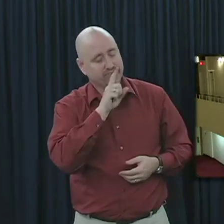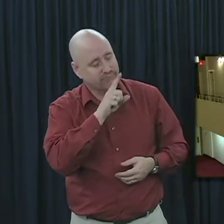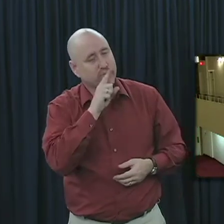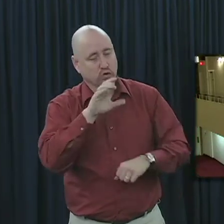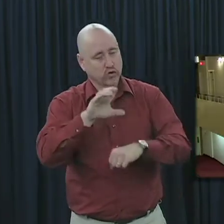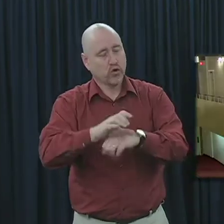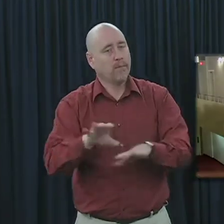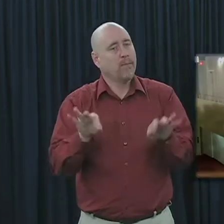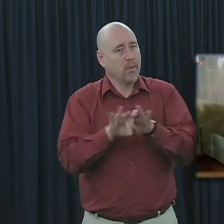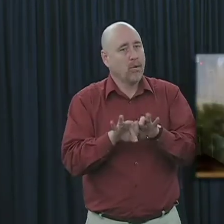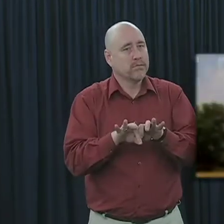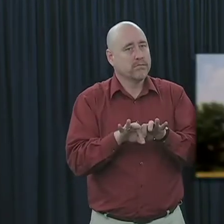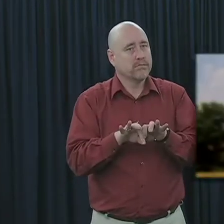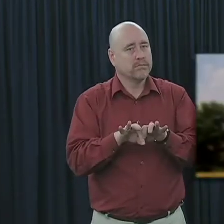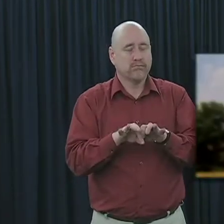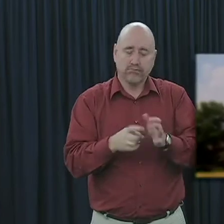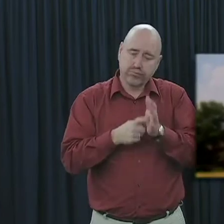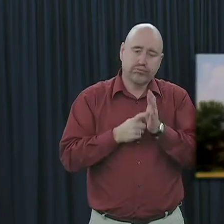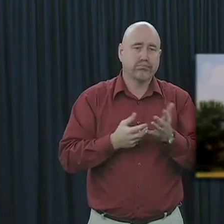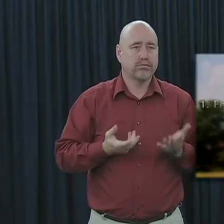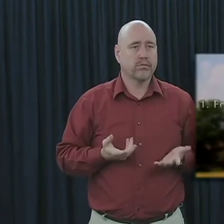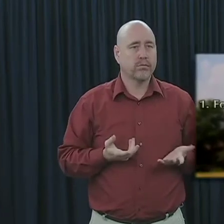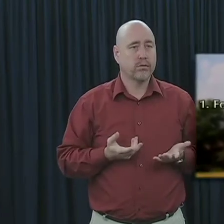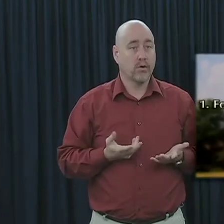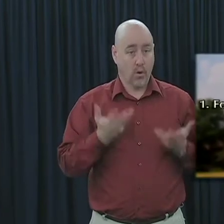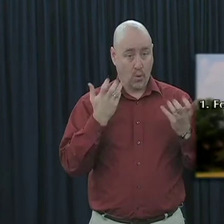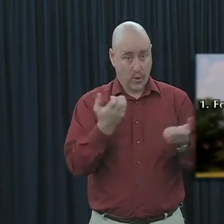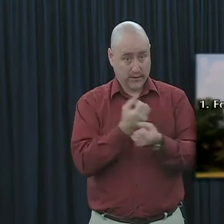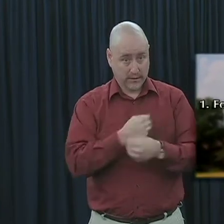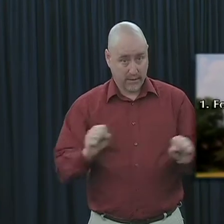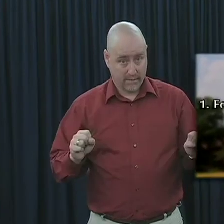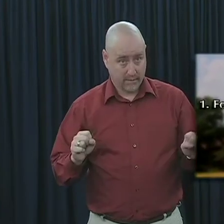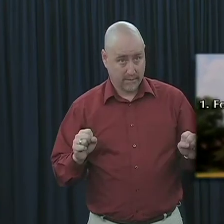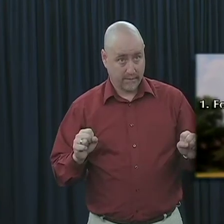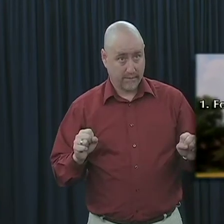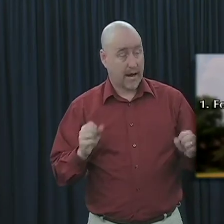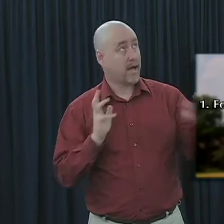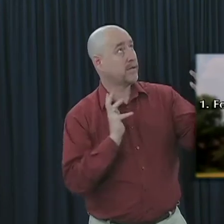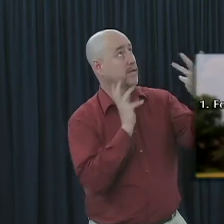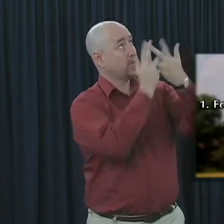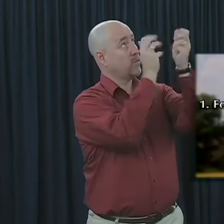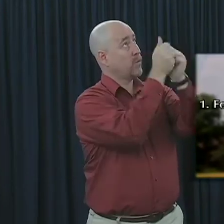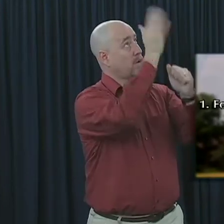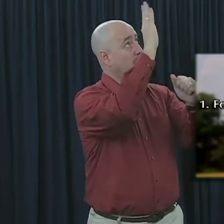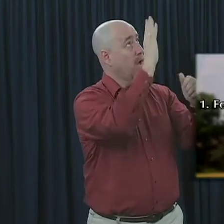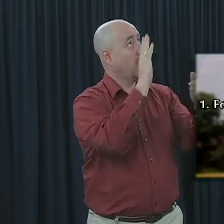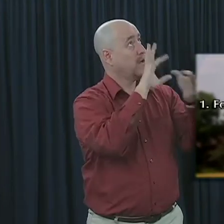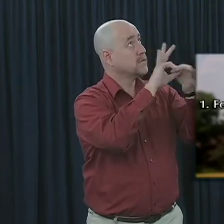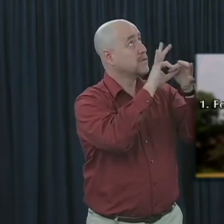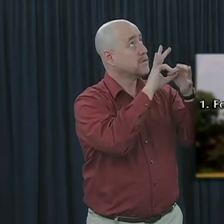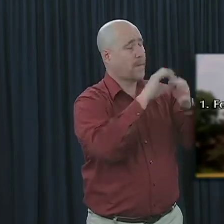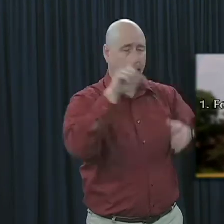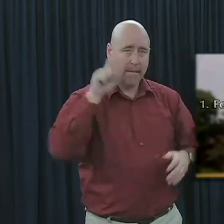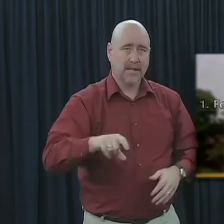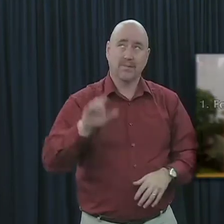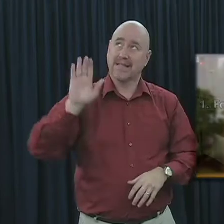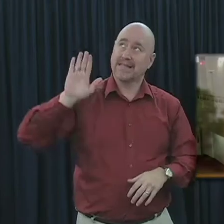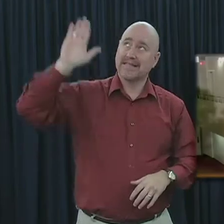church is important. It is essential. If we want to be saved, reconciled to God, we must be in that body,